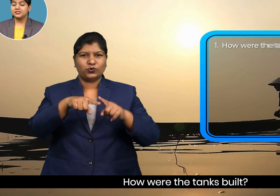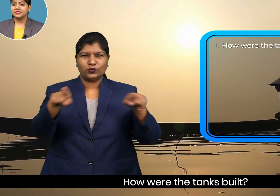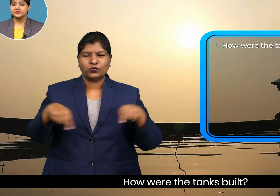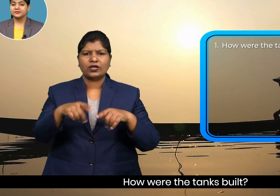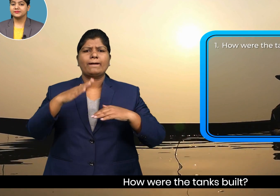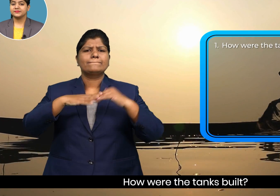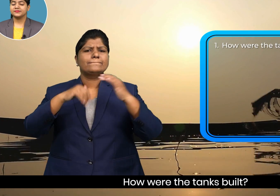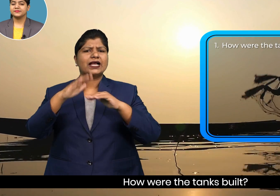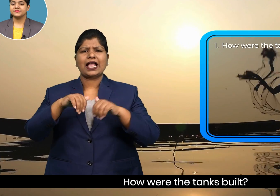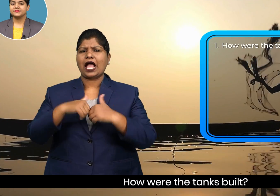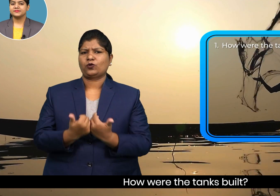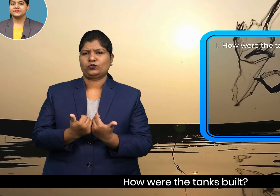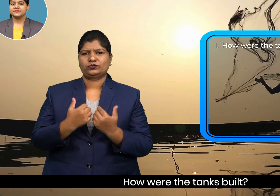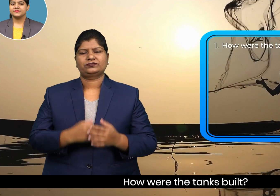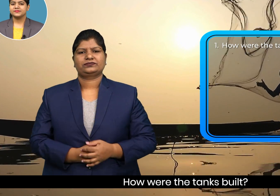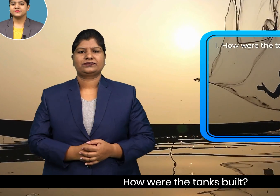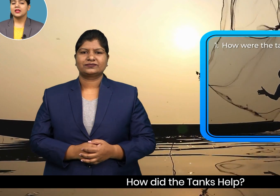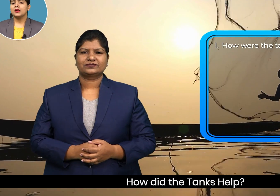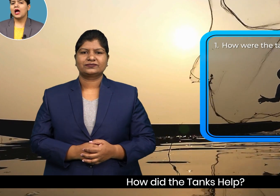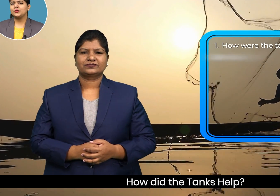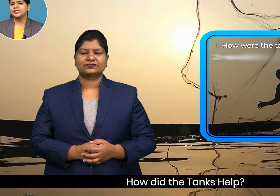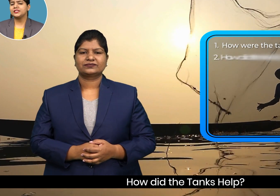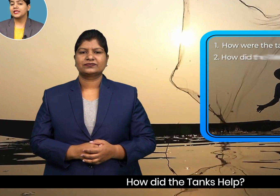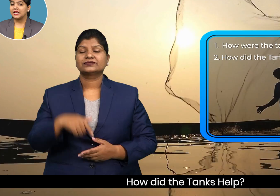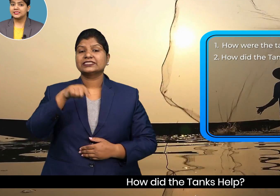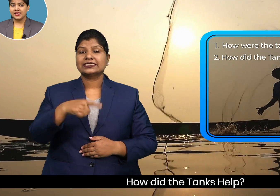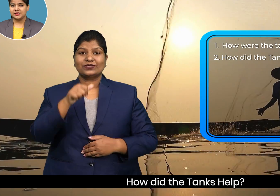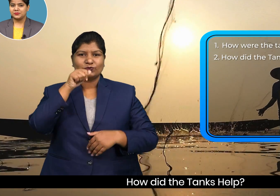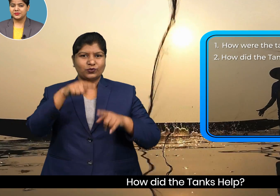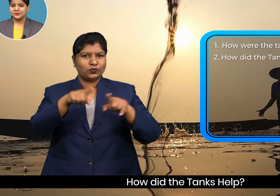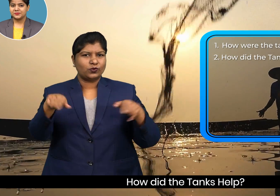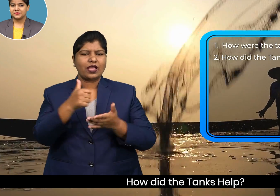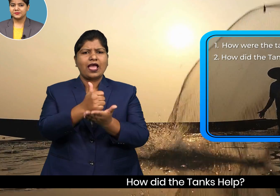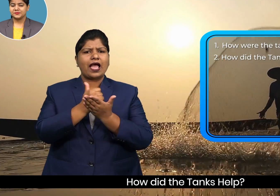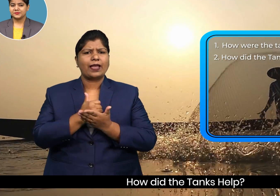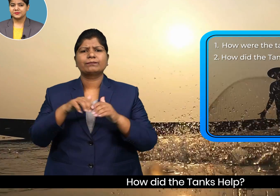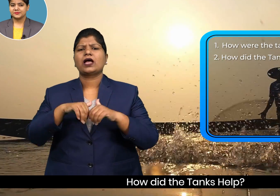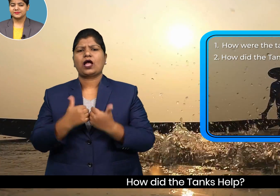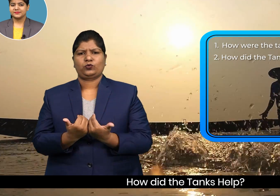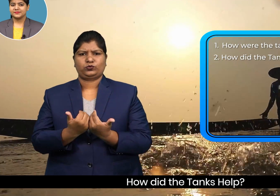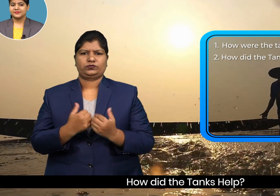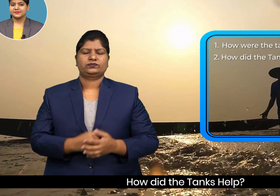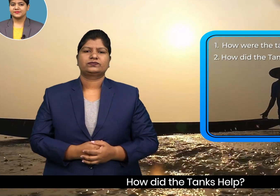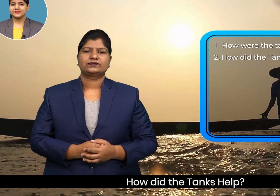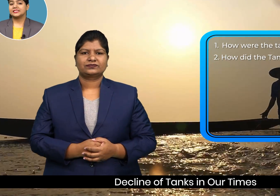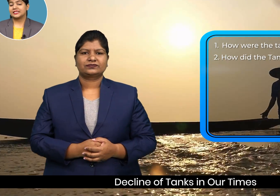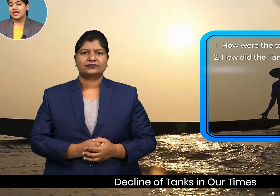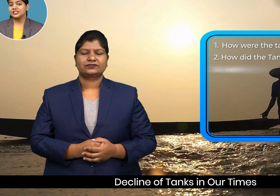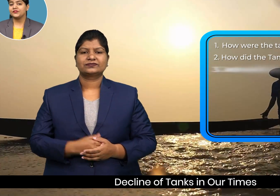how did the tanks help decline of